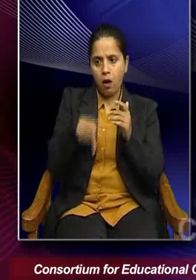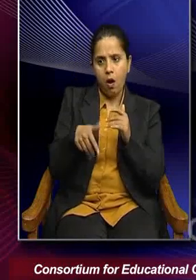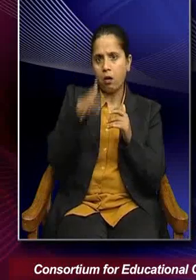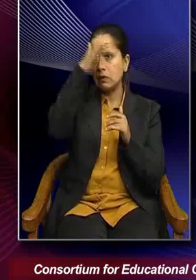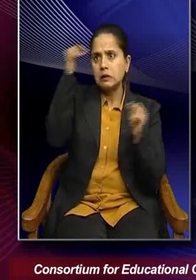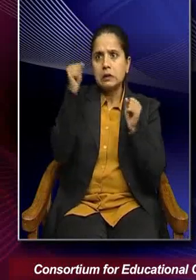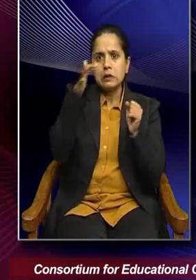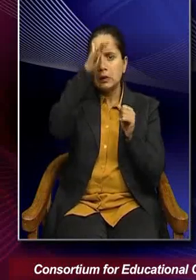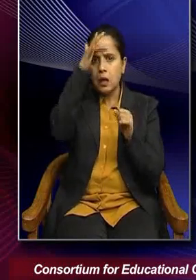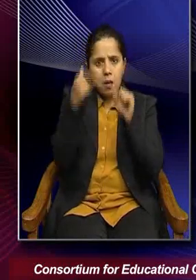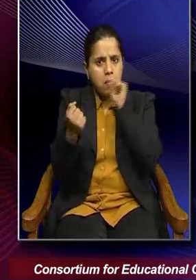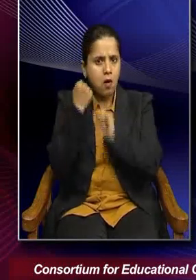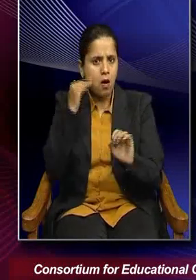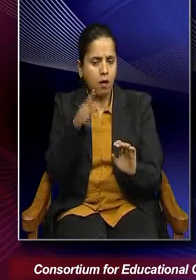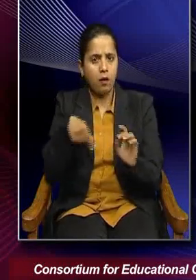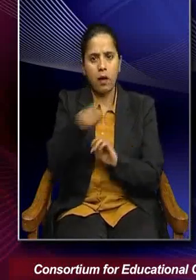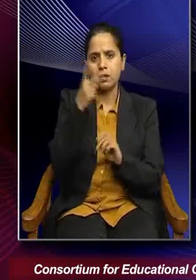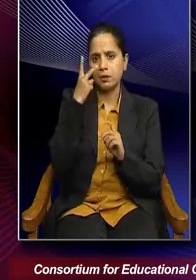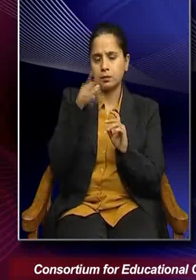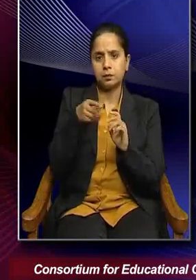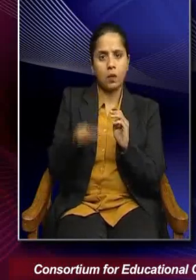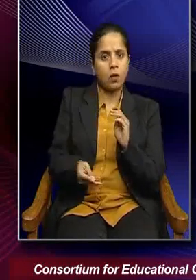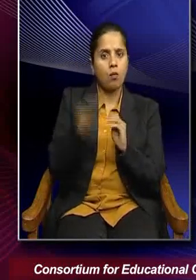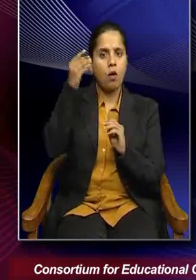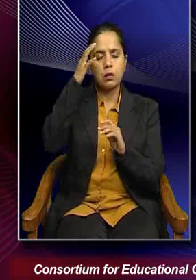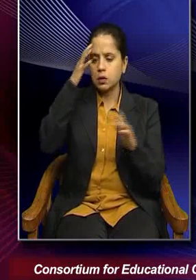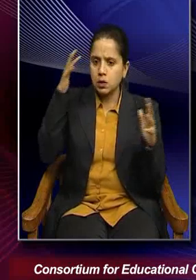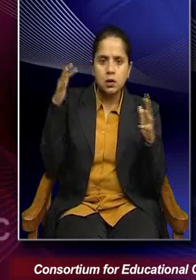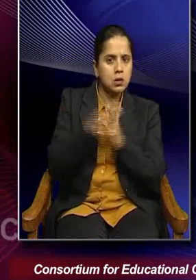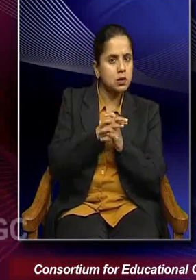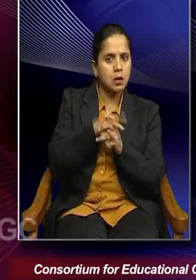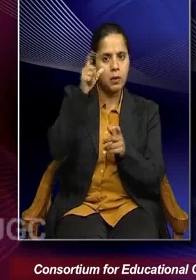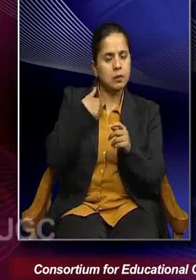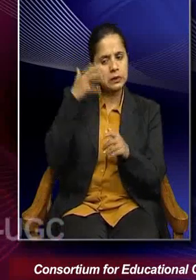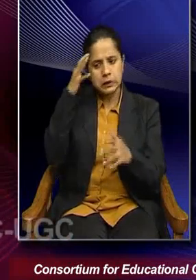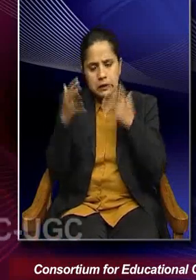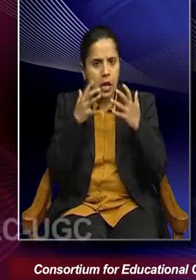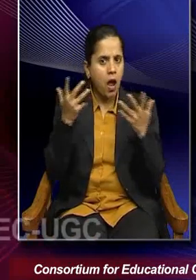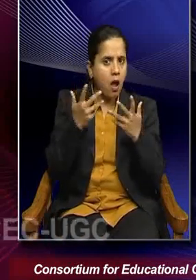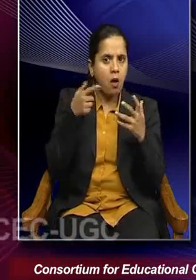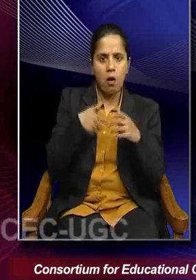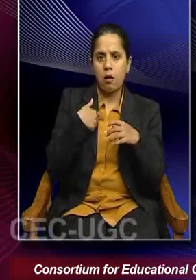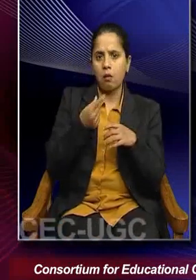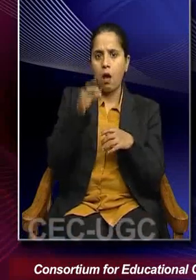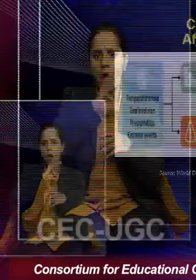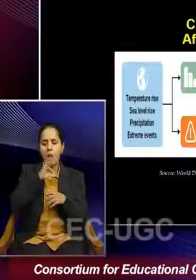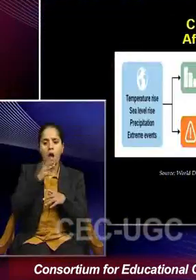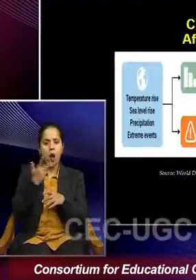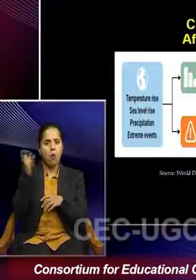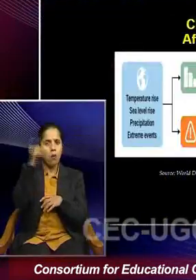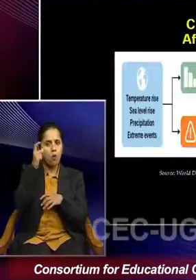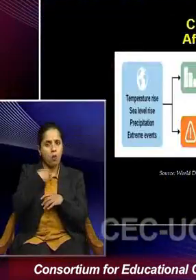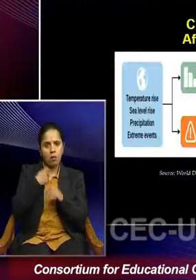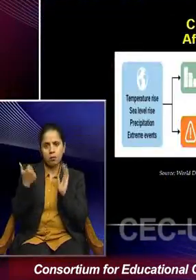So, these are actually leading to, you know, huge stress on the income or earning capacity of the